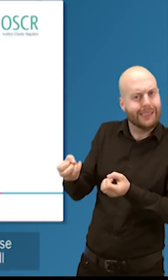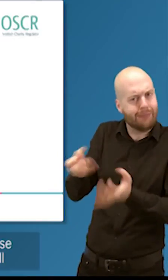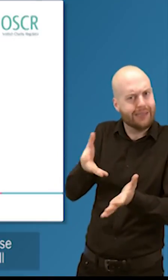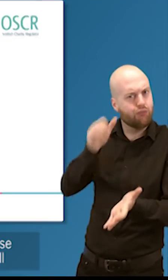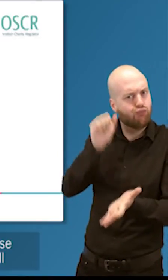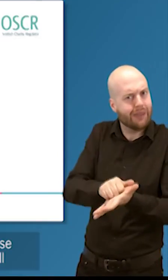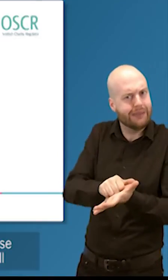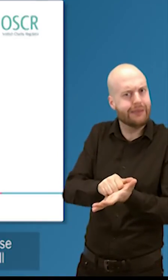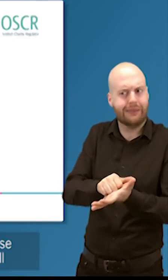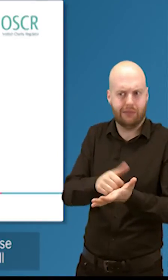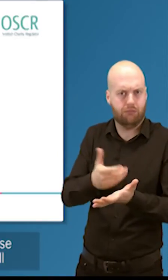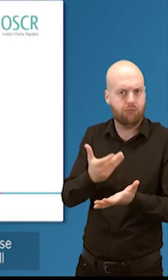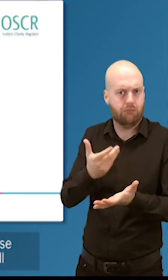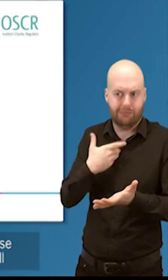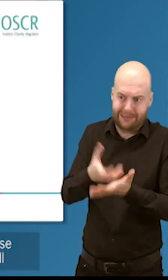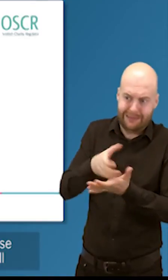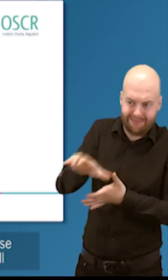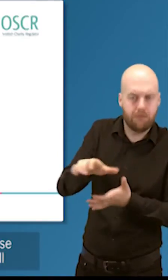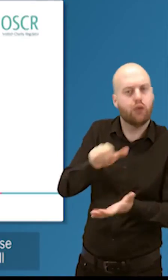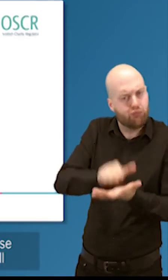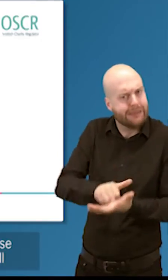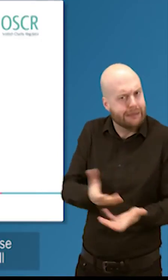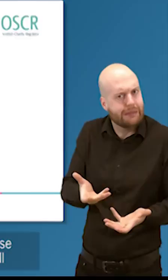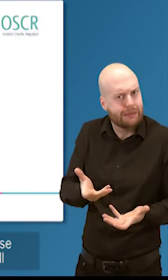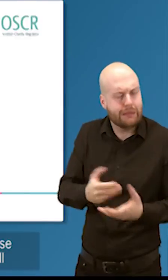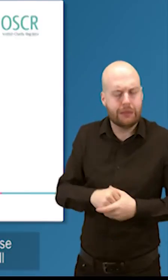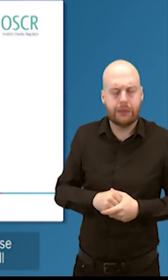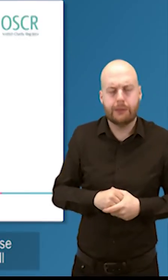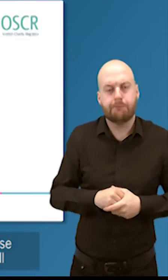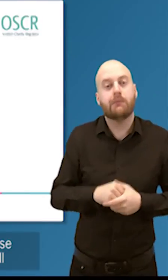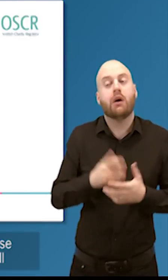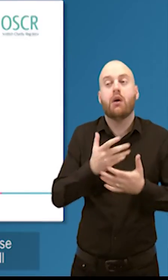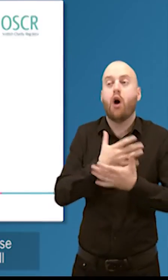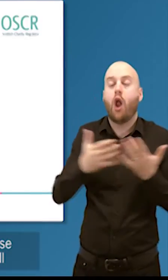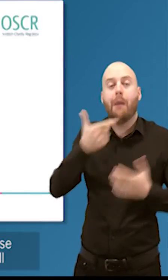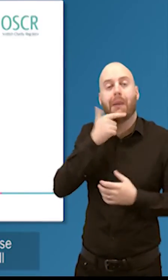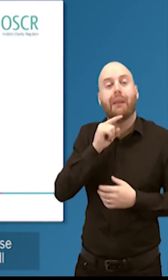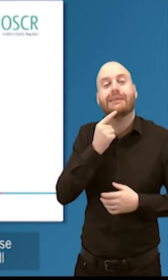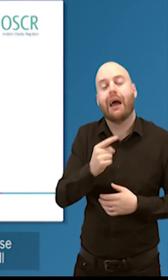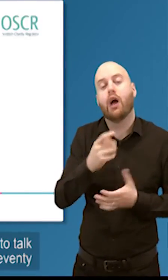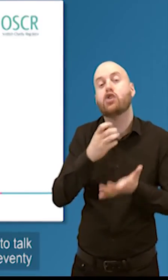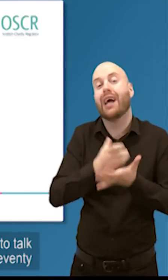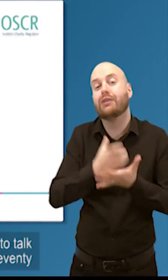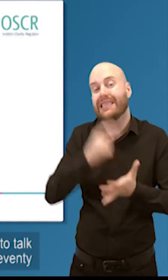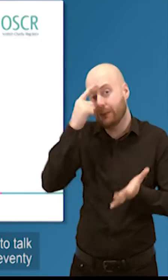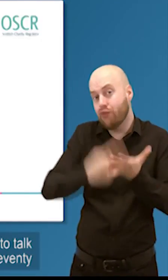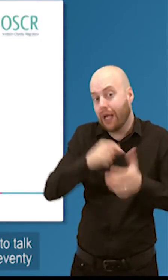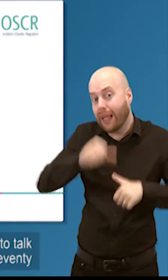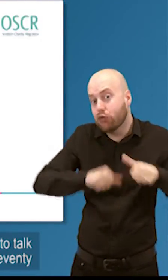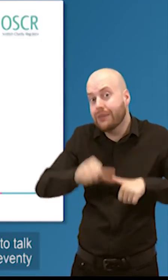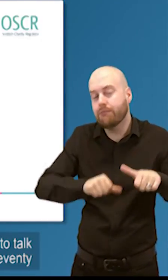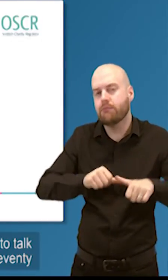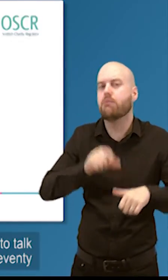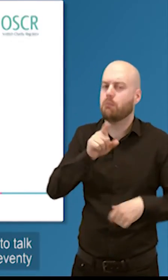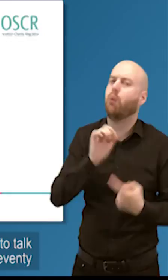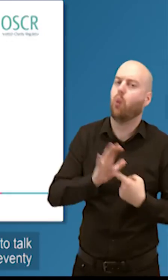knowing how much goes to the the the cause increases trust and that's the the area that we're all increasingly used to where you it's very